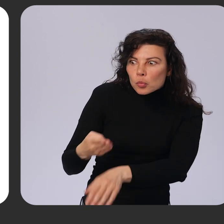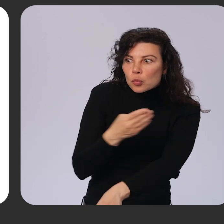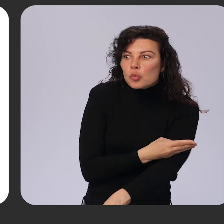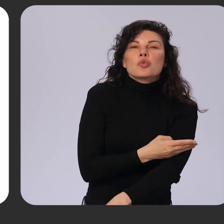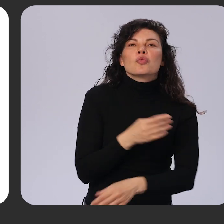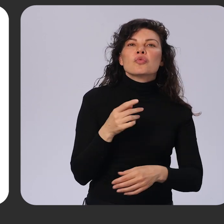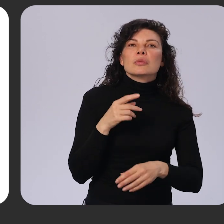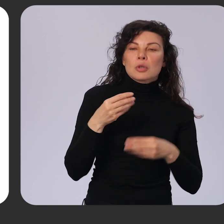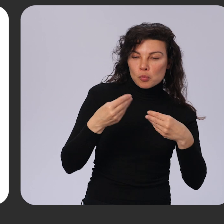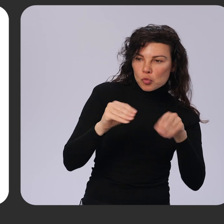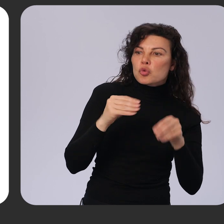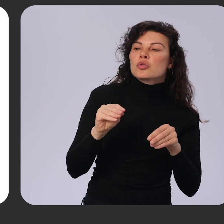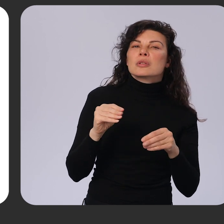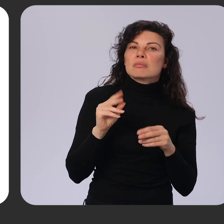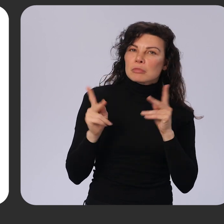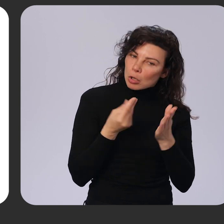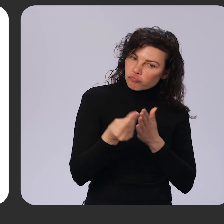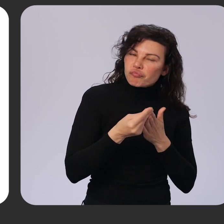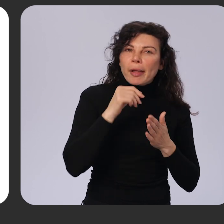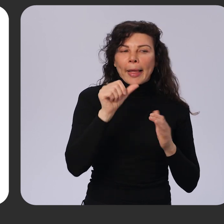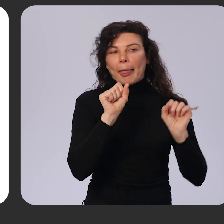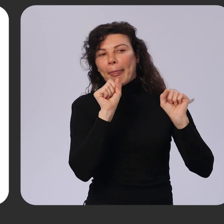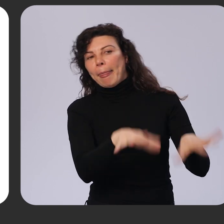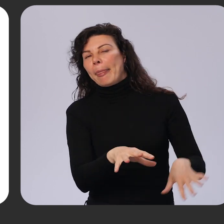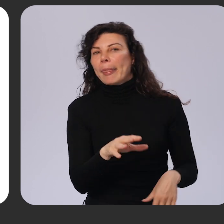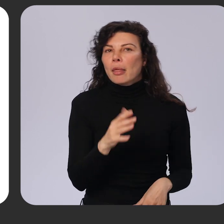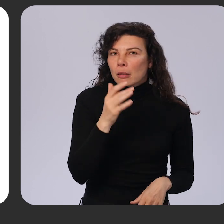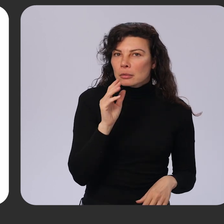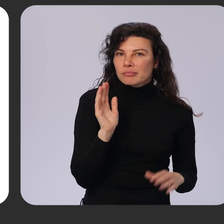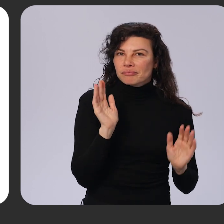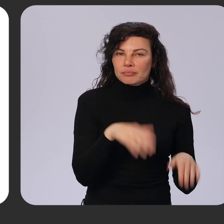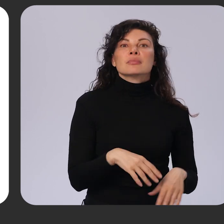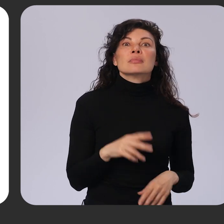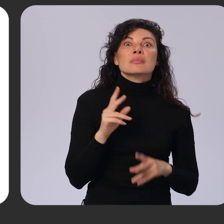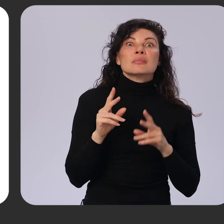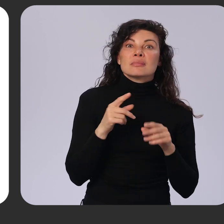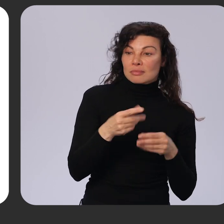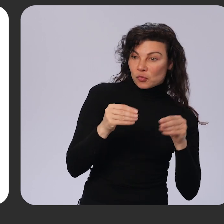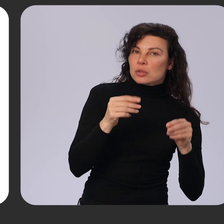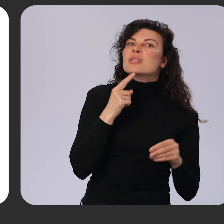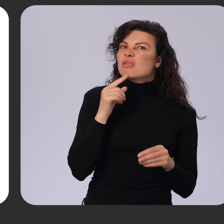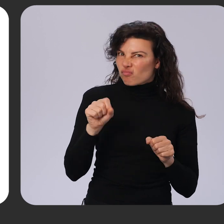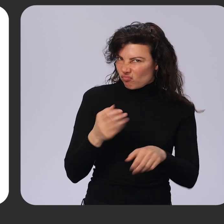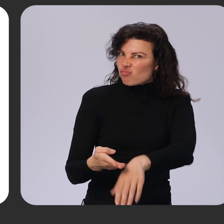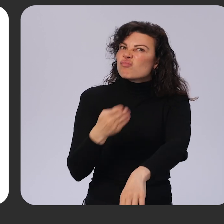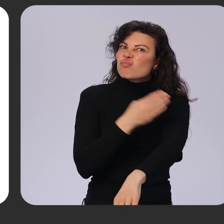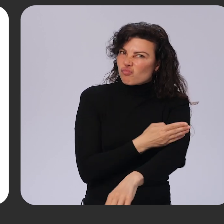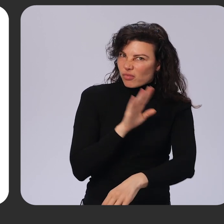merchants. Partners who rely on the Google Pay SCA solution report a positive impact on their checkout success.